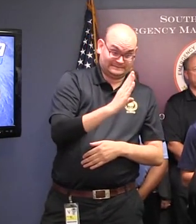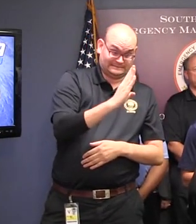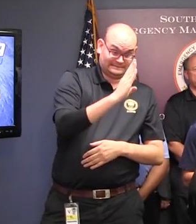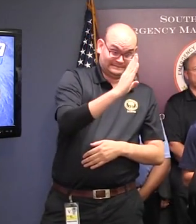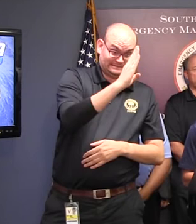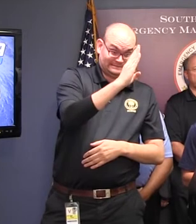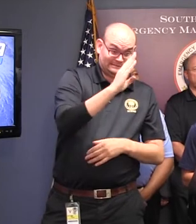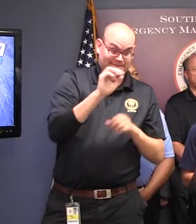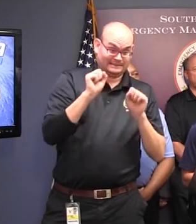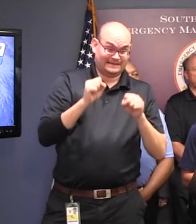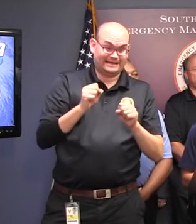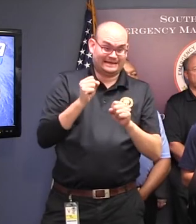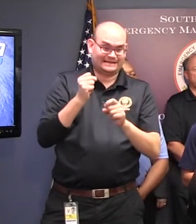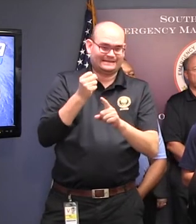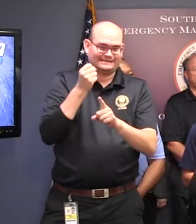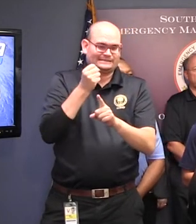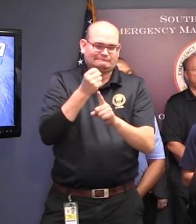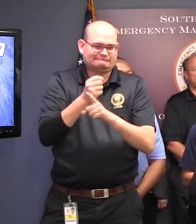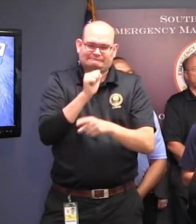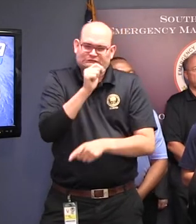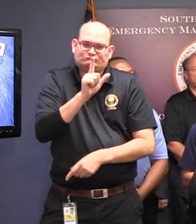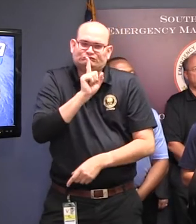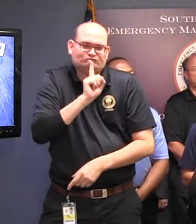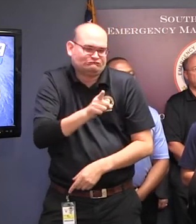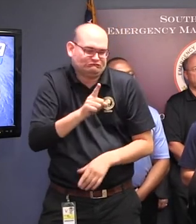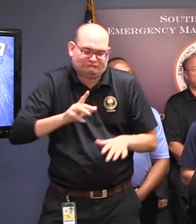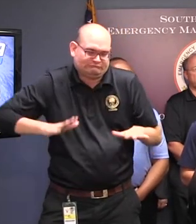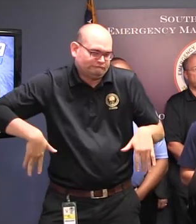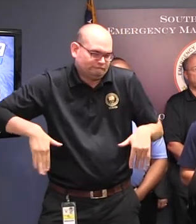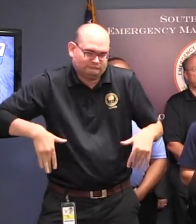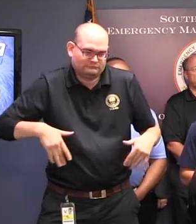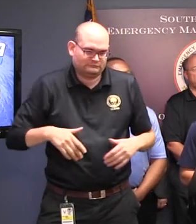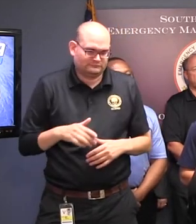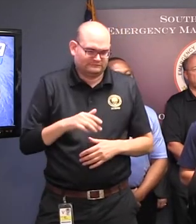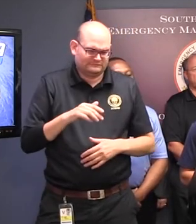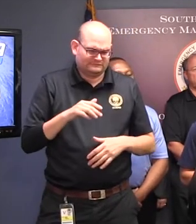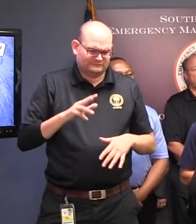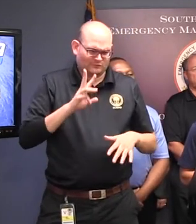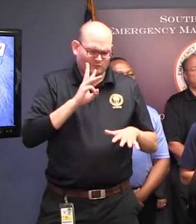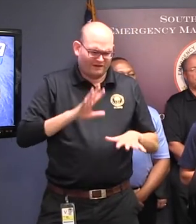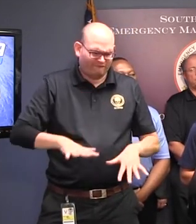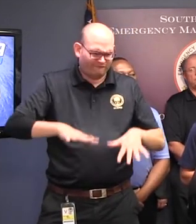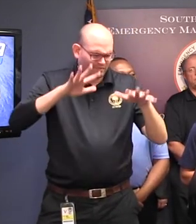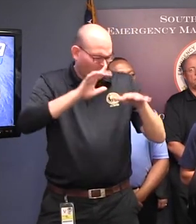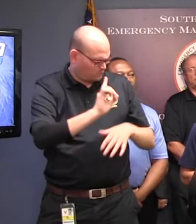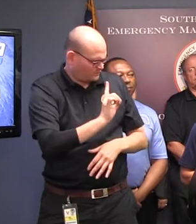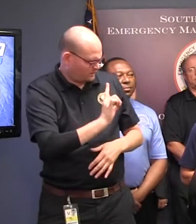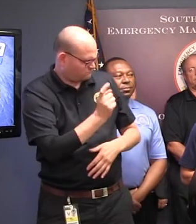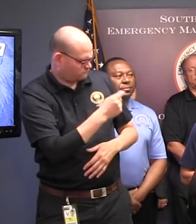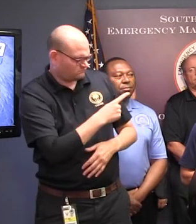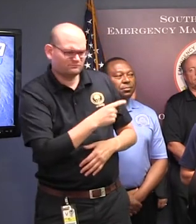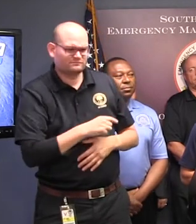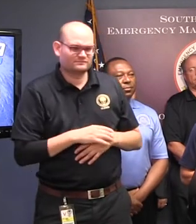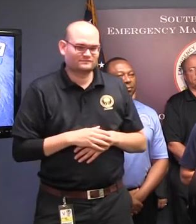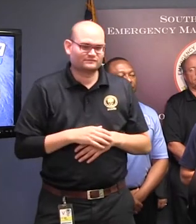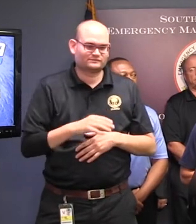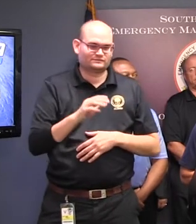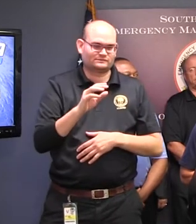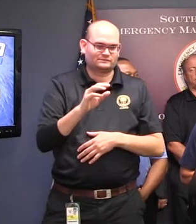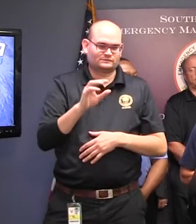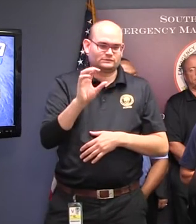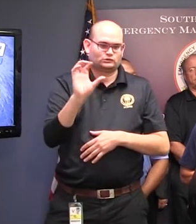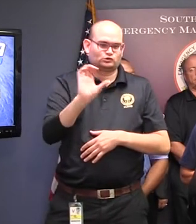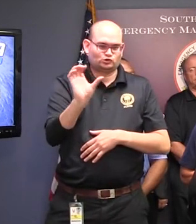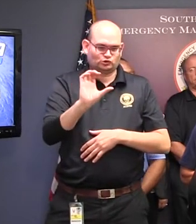issues. So, we want to refine those numbers some before we… Where is that flooding occurring now? I believe along portions of the Charleston County coast. I heard of some